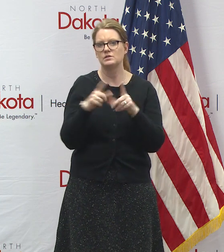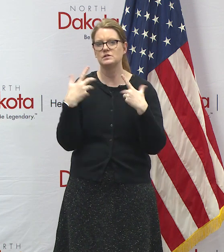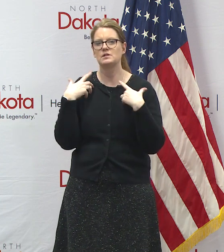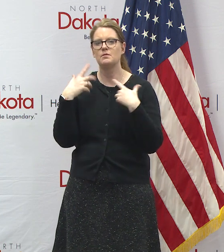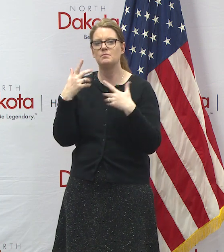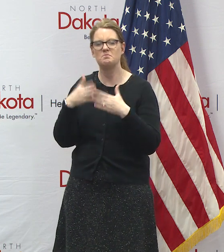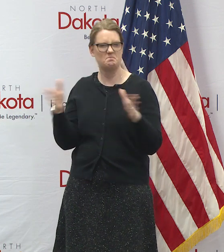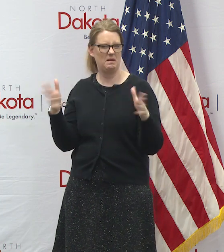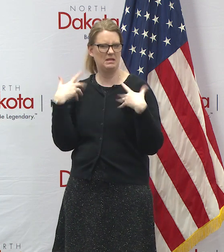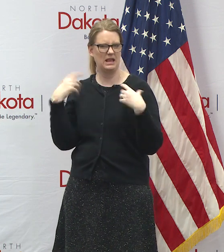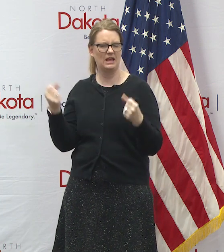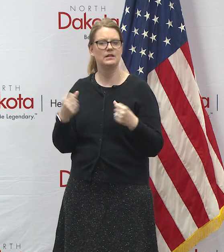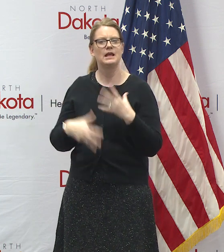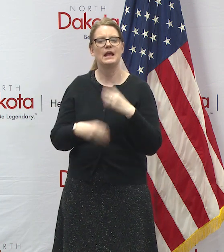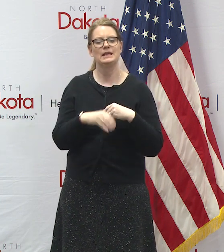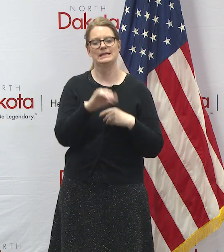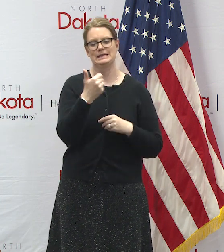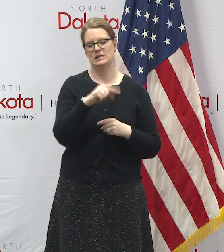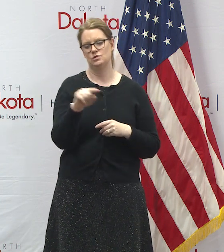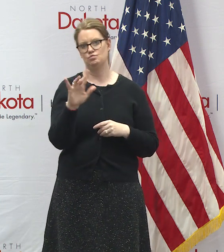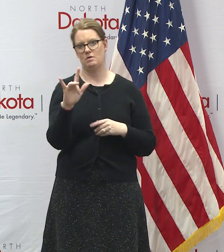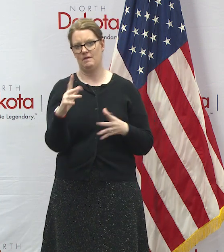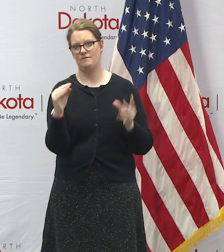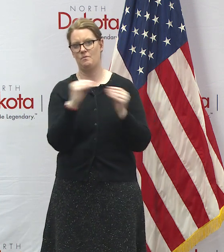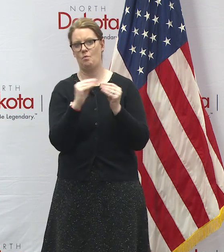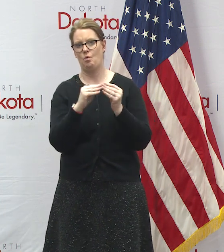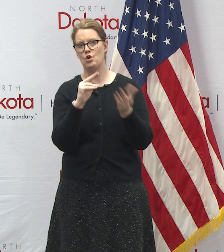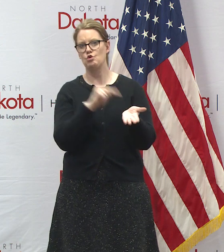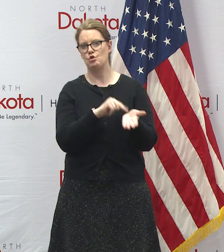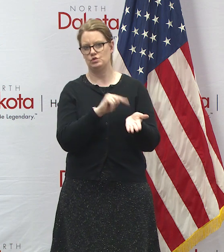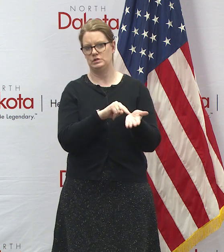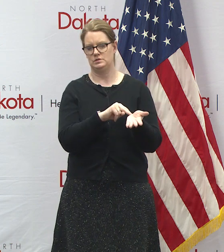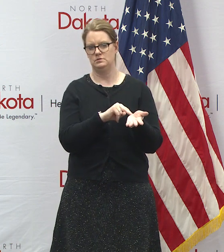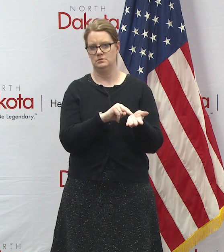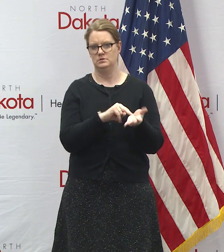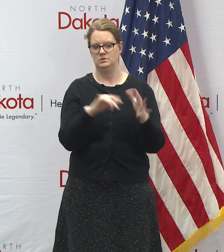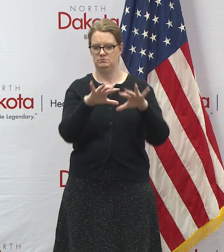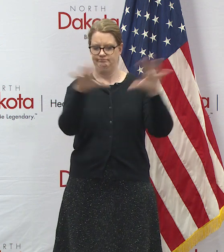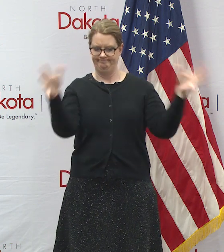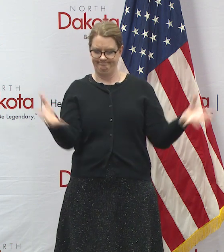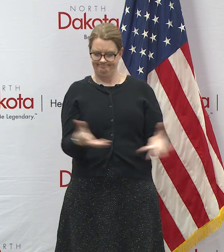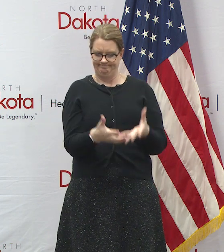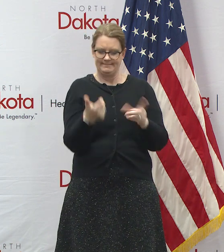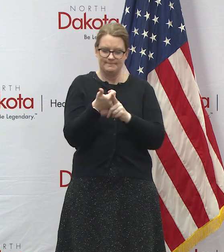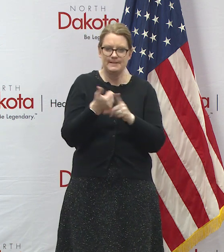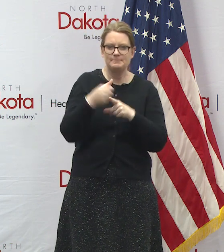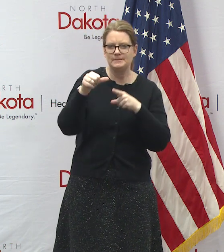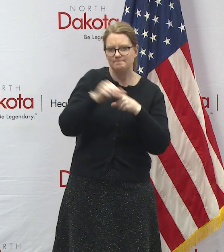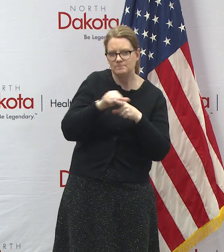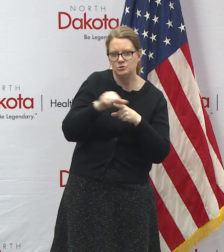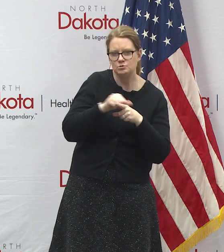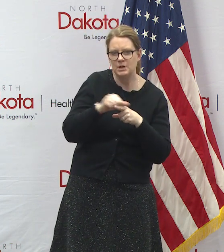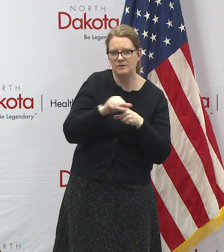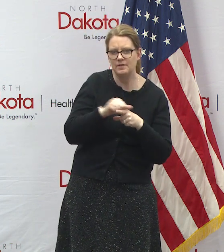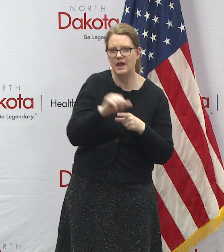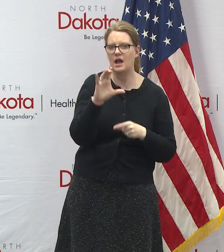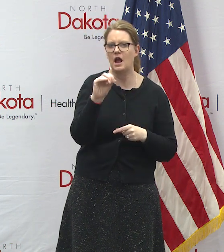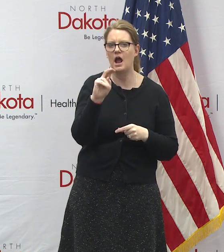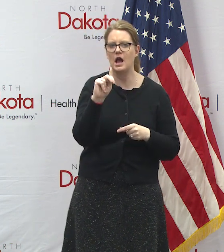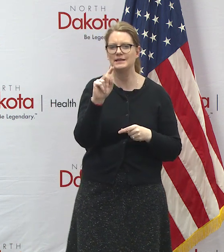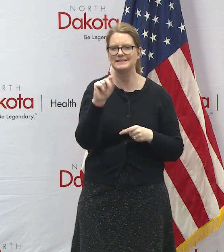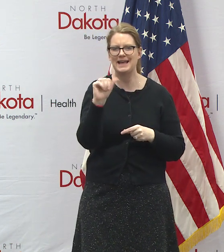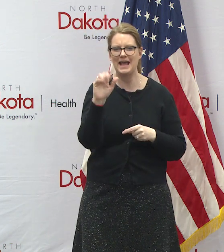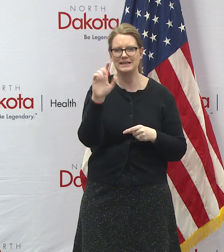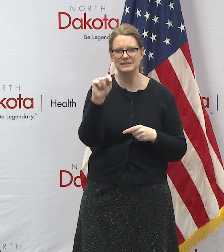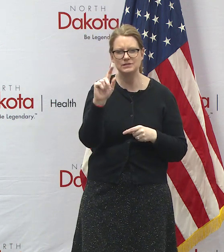process of adding 10 to 25 more nurses to that that are being trained today. again